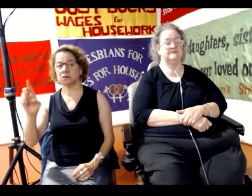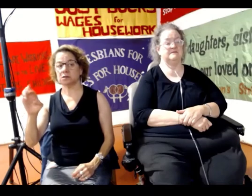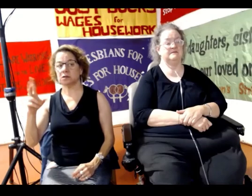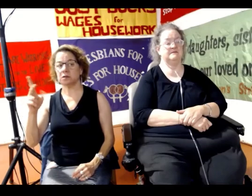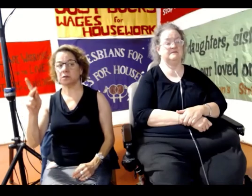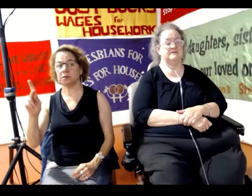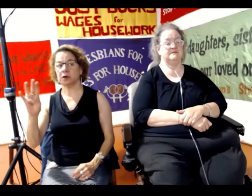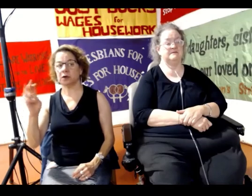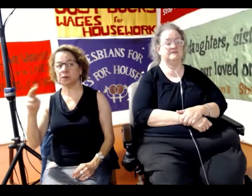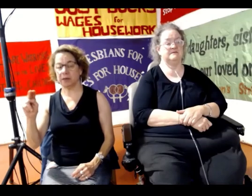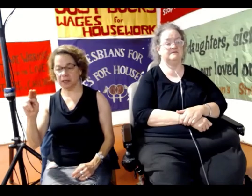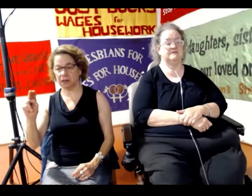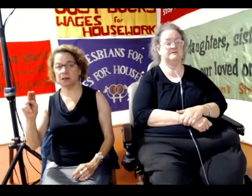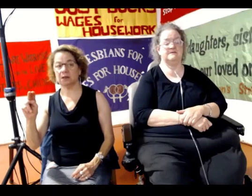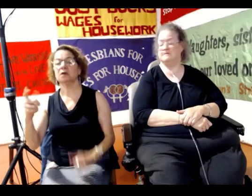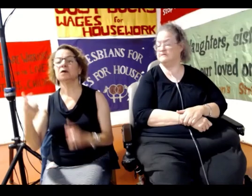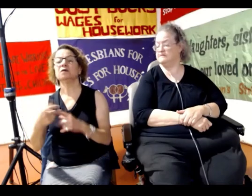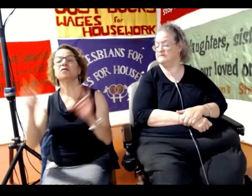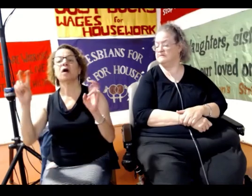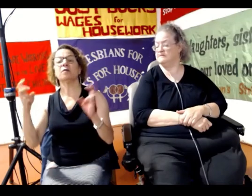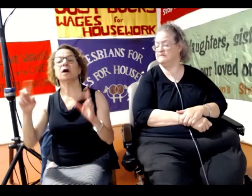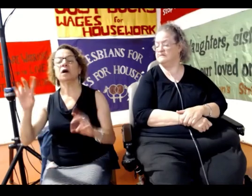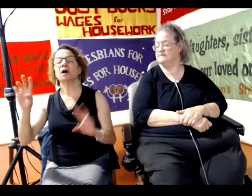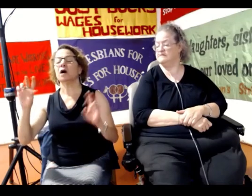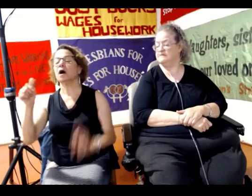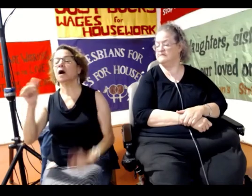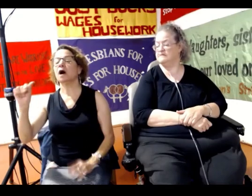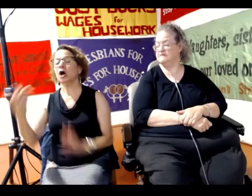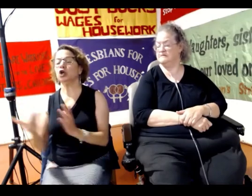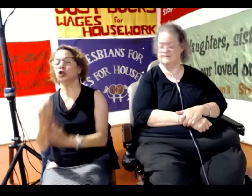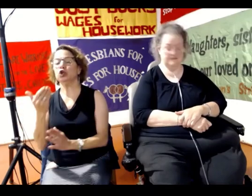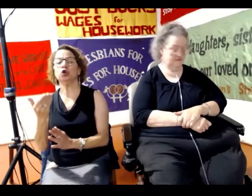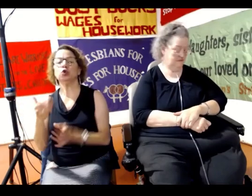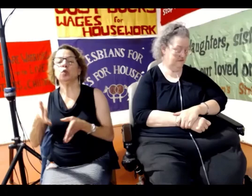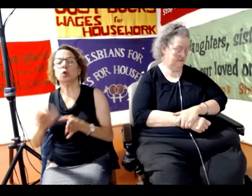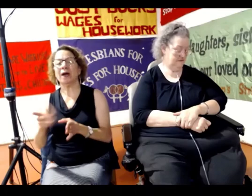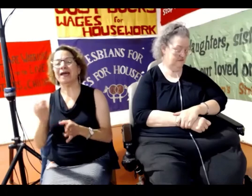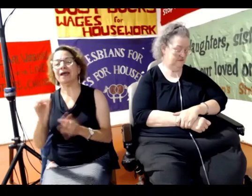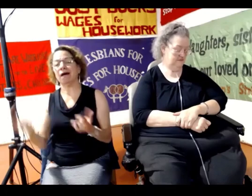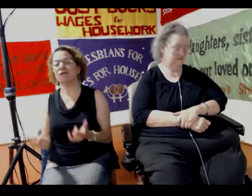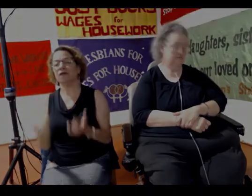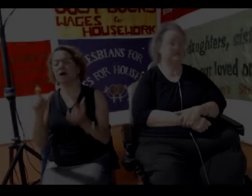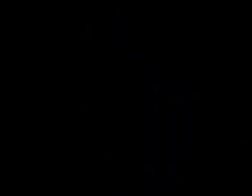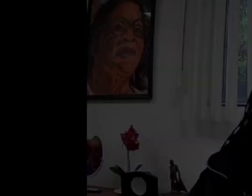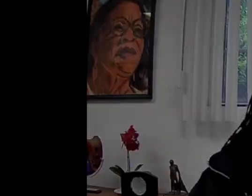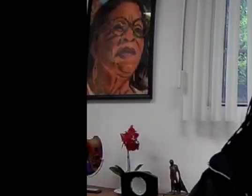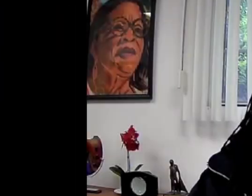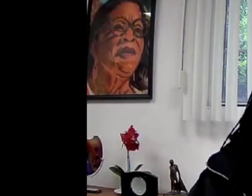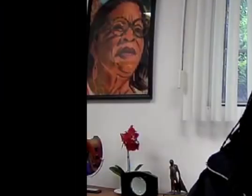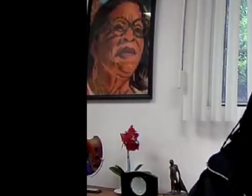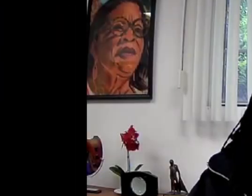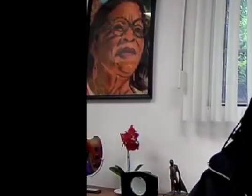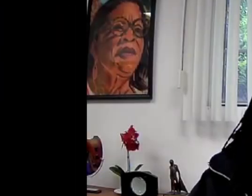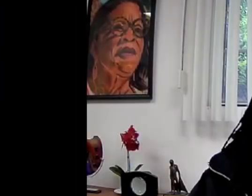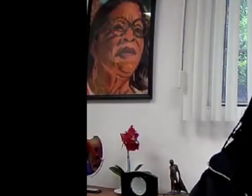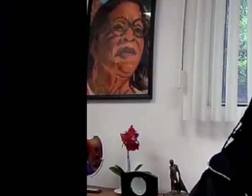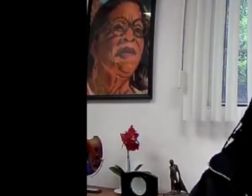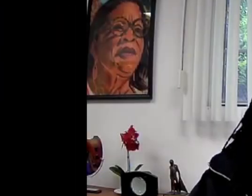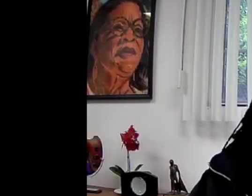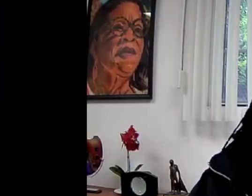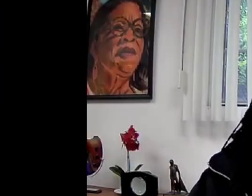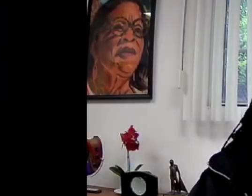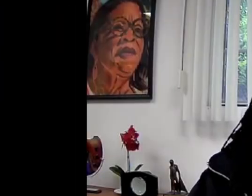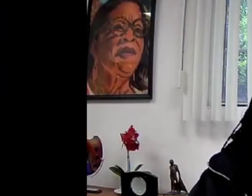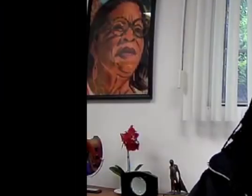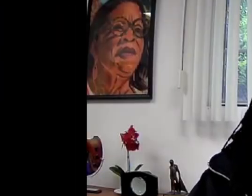A New Way of Life in Los Angeles. Going to be online. There is a connection between